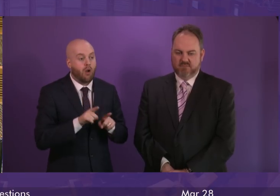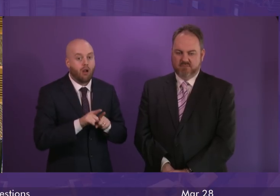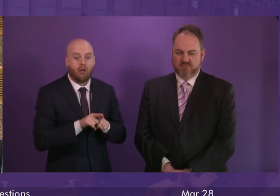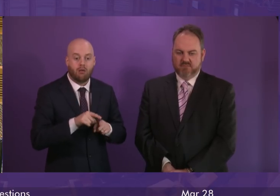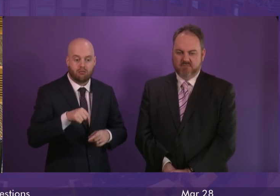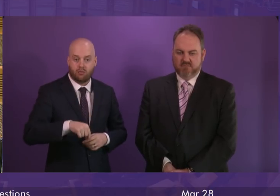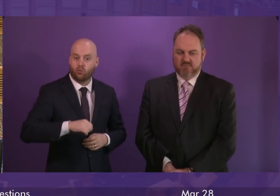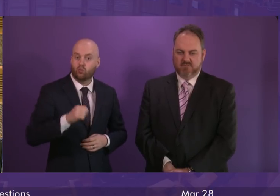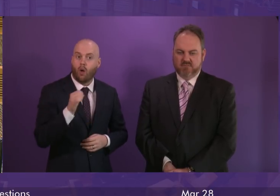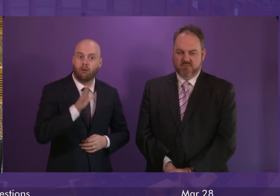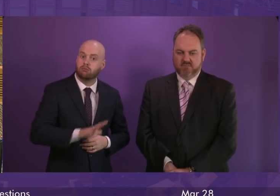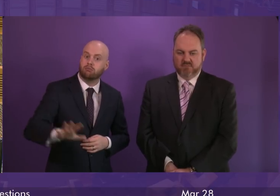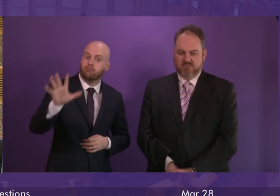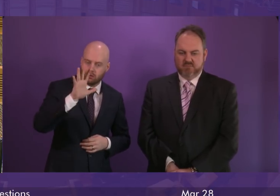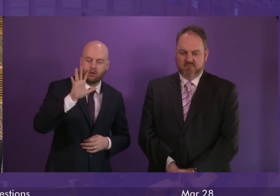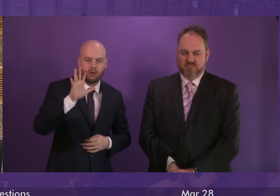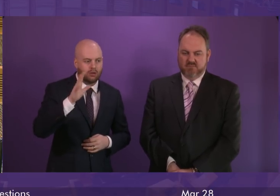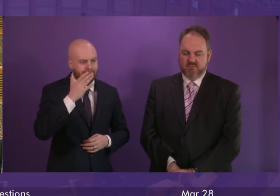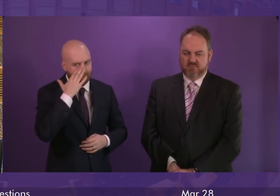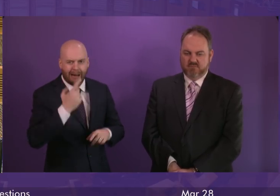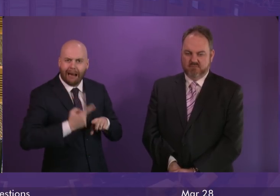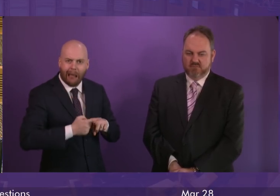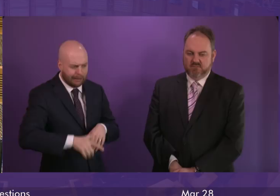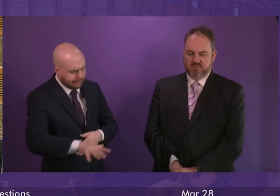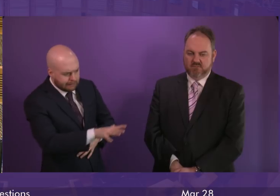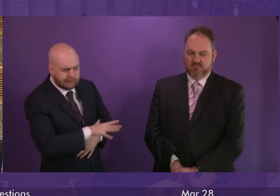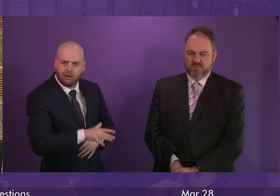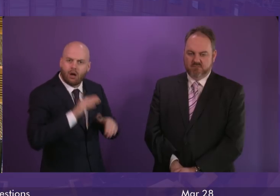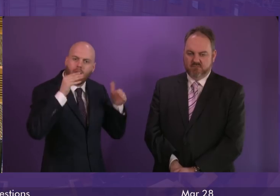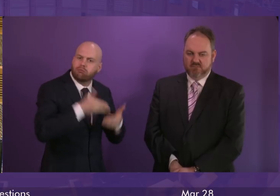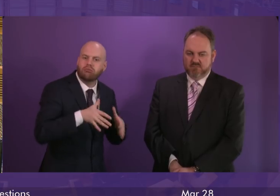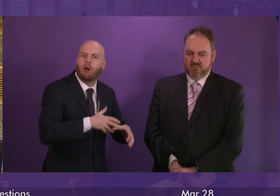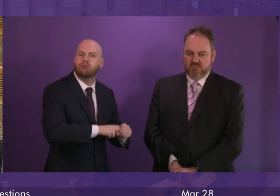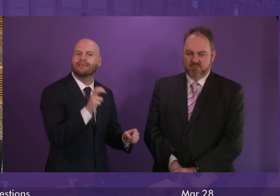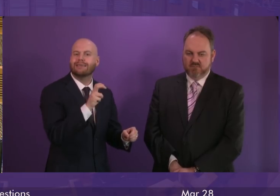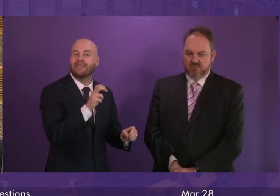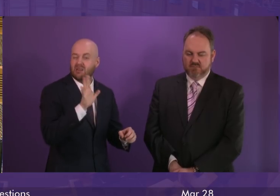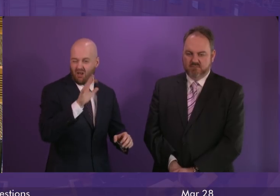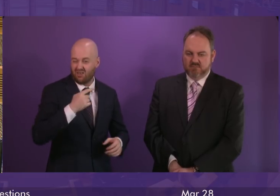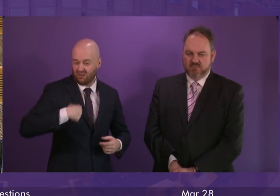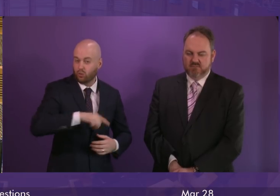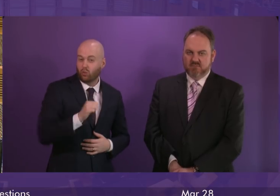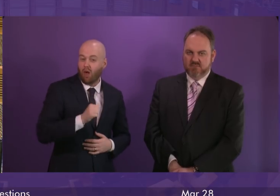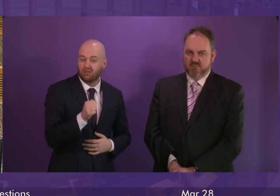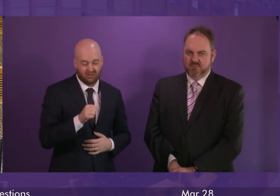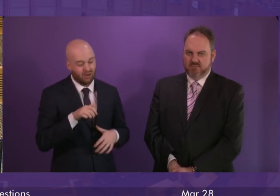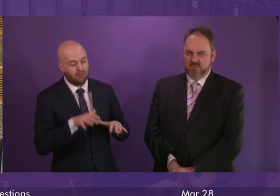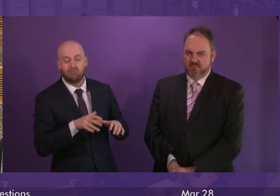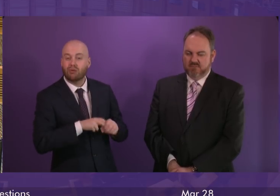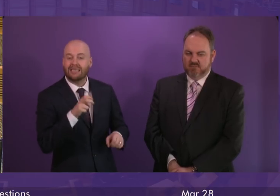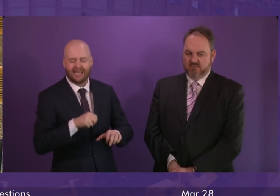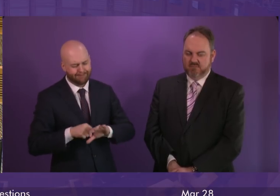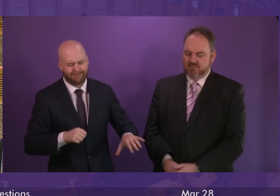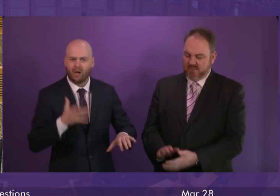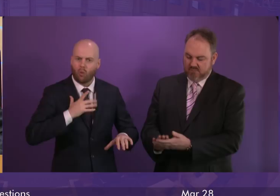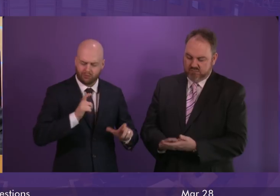obsesses with Brexit, all of us should be proud that our Parliament is getting on with the socially progressive change that our country